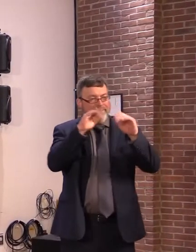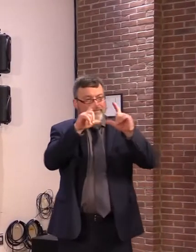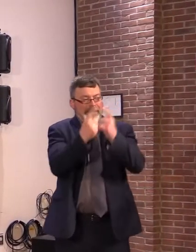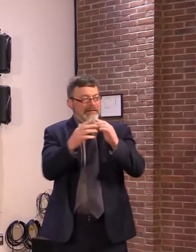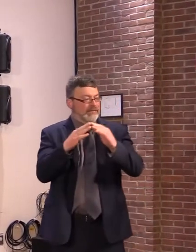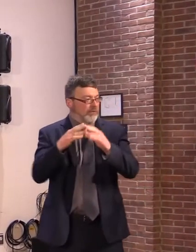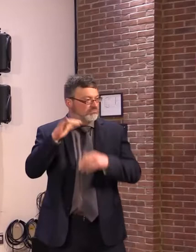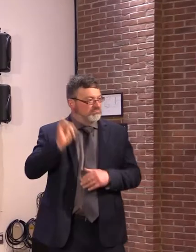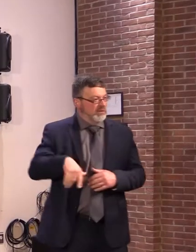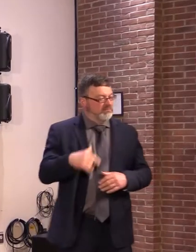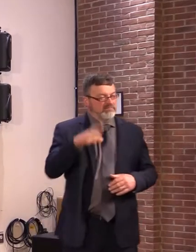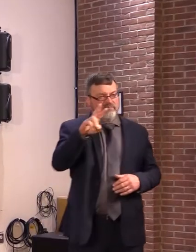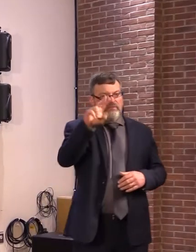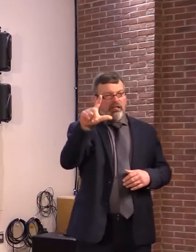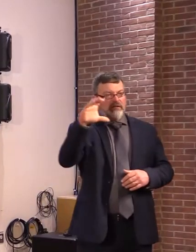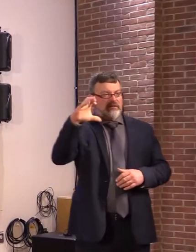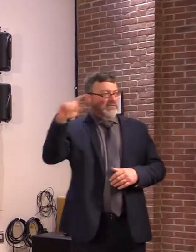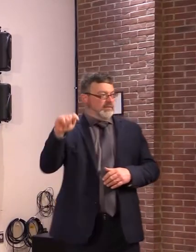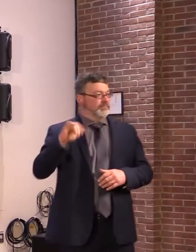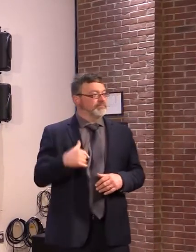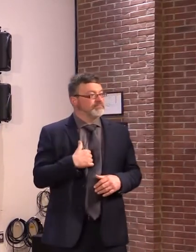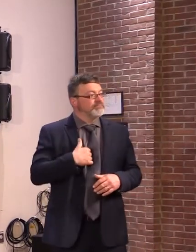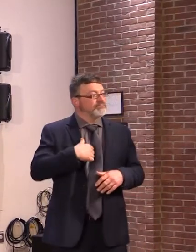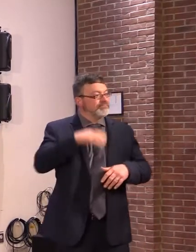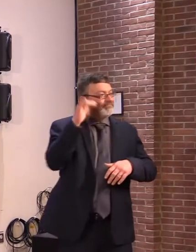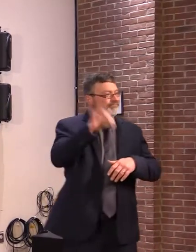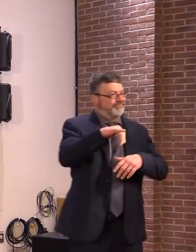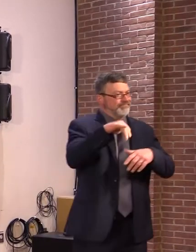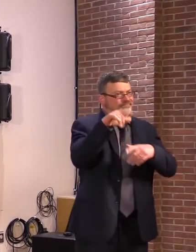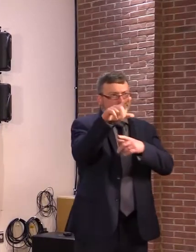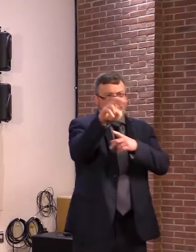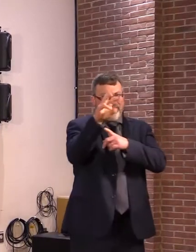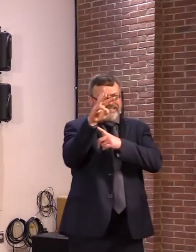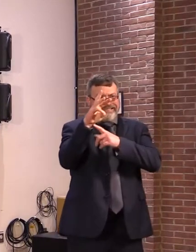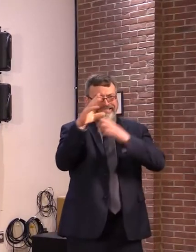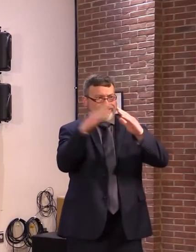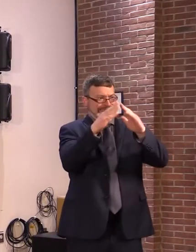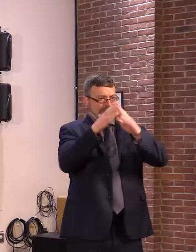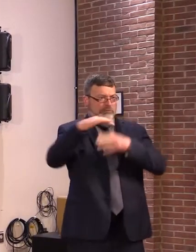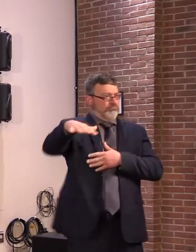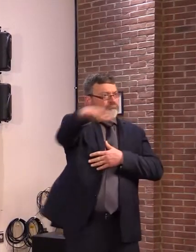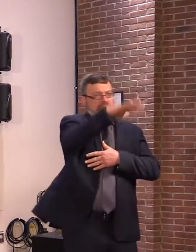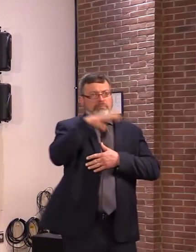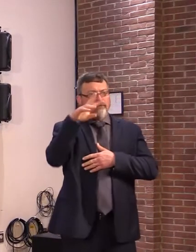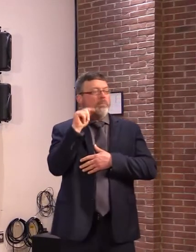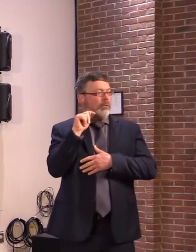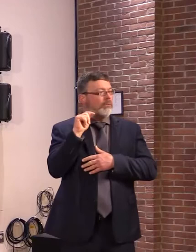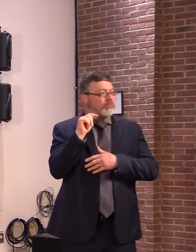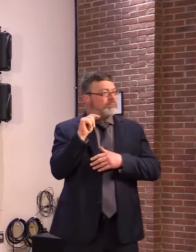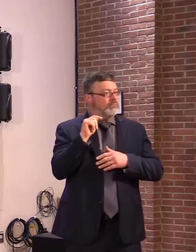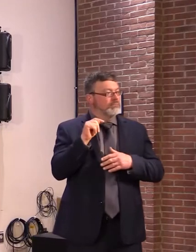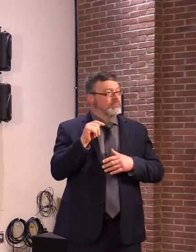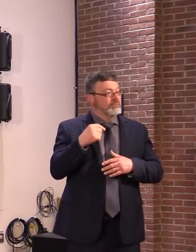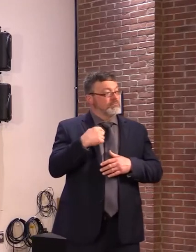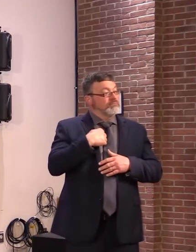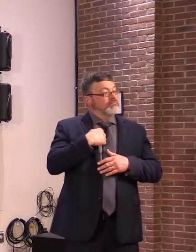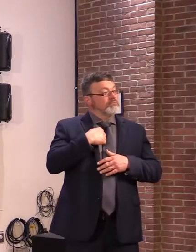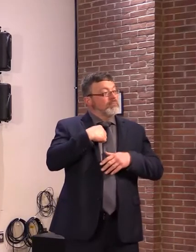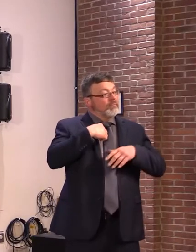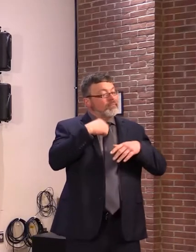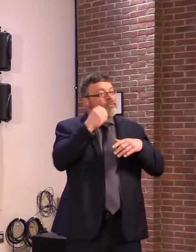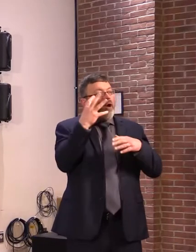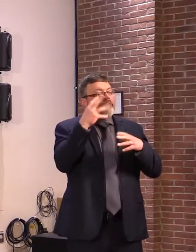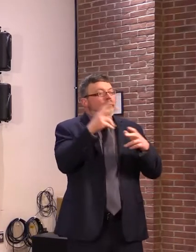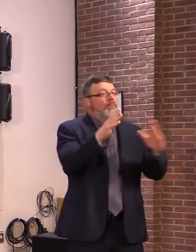246 cities and towns here in Vermont, as well as another several dozen units of government like villages and such.